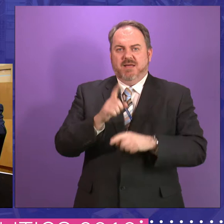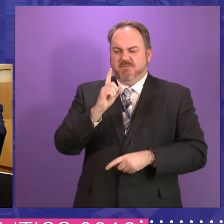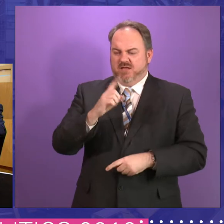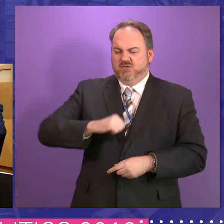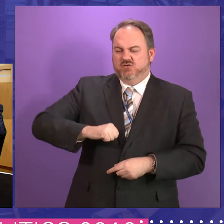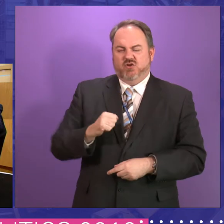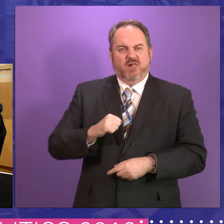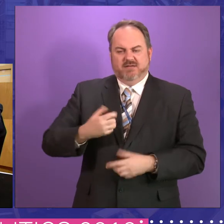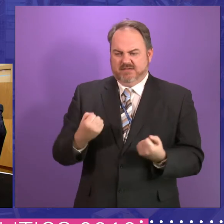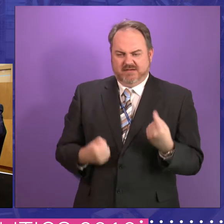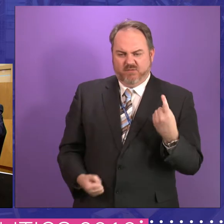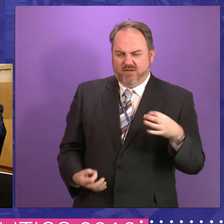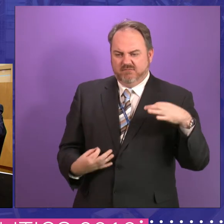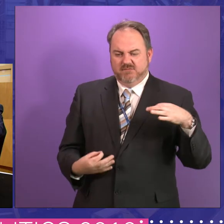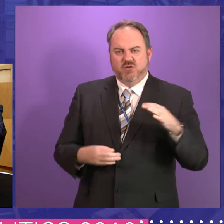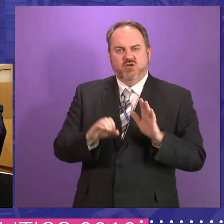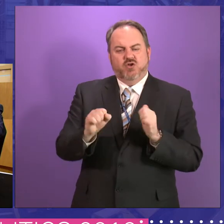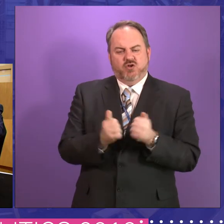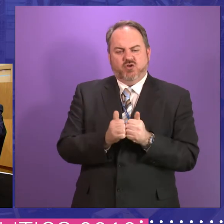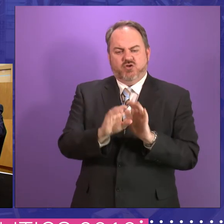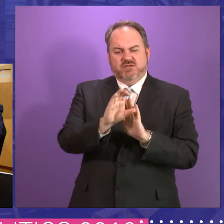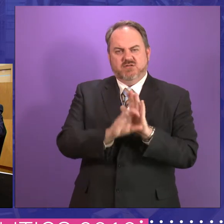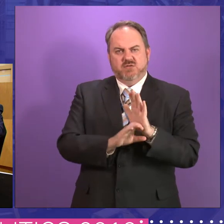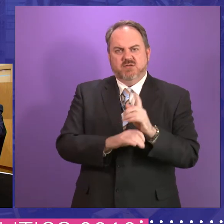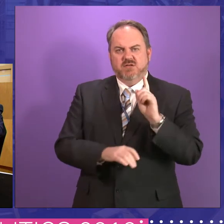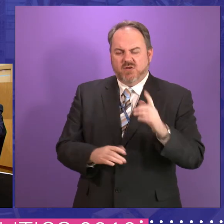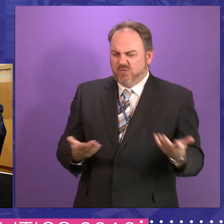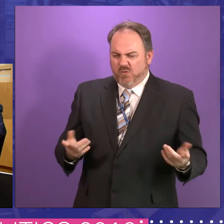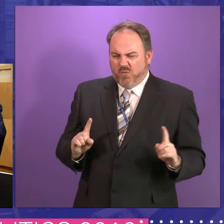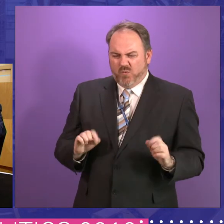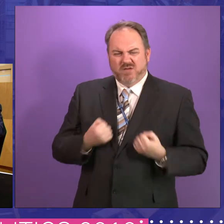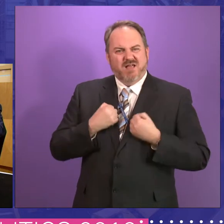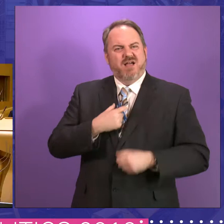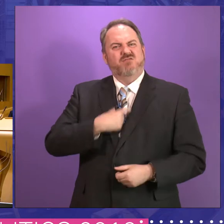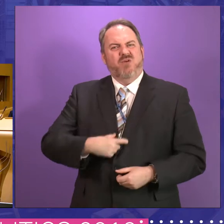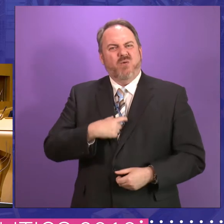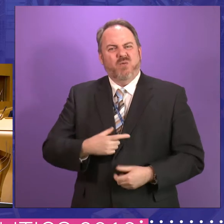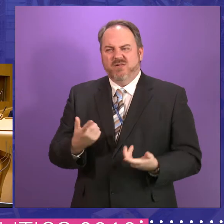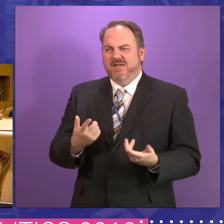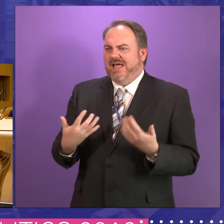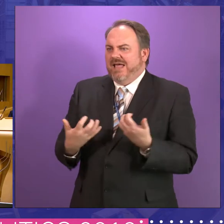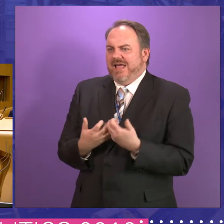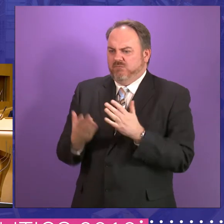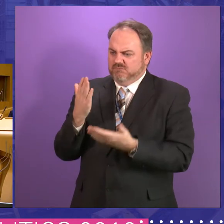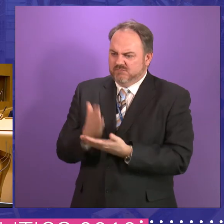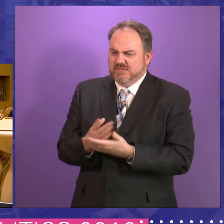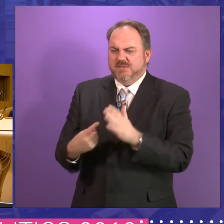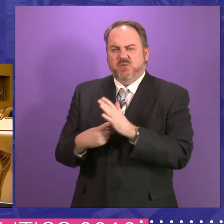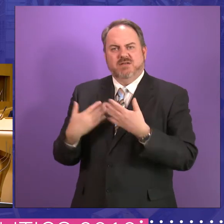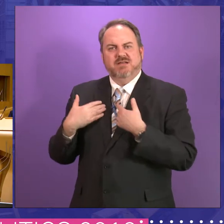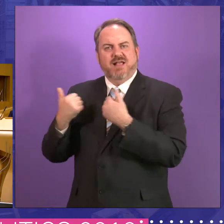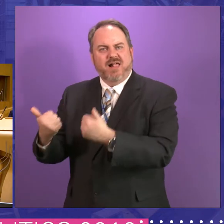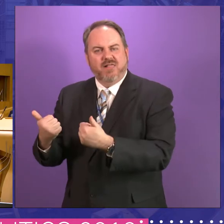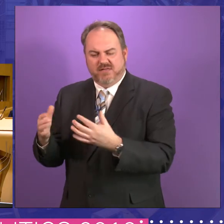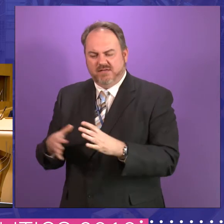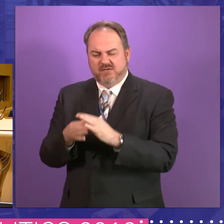the function of local government? And how important is it regarded in our society? How important is health in our society? How important